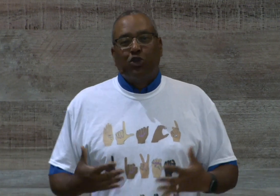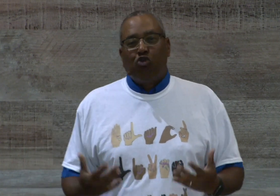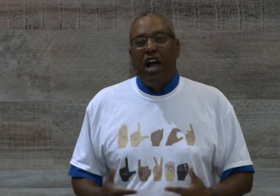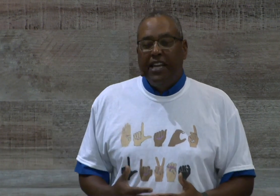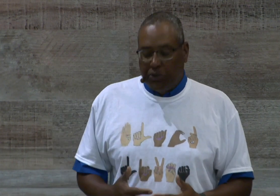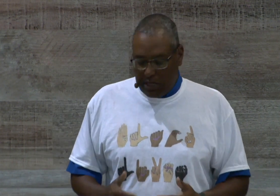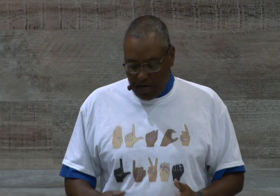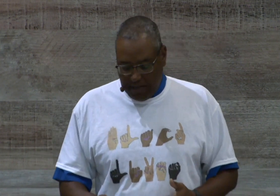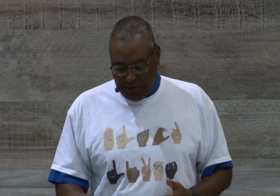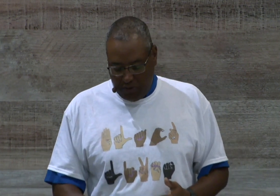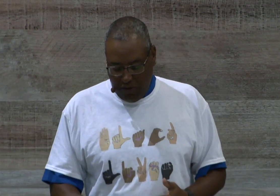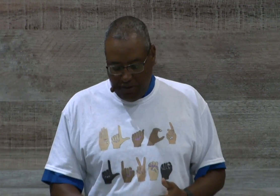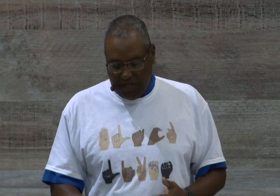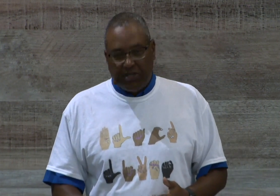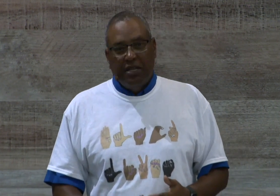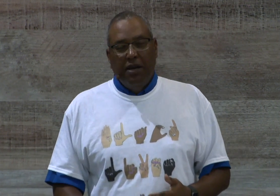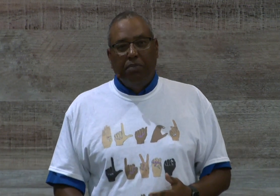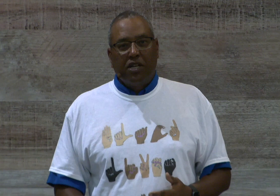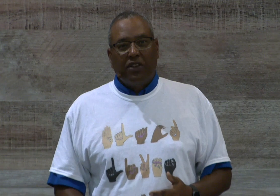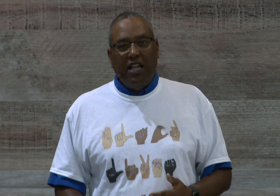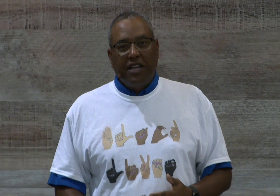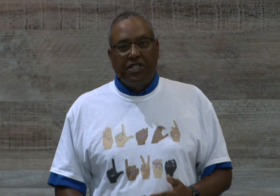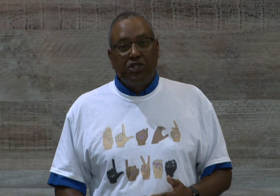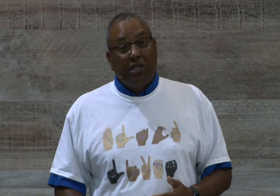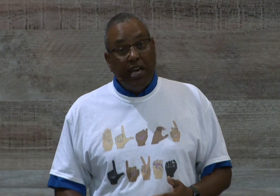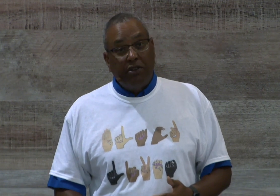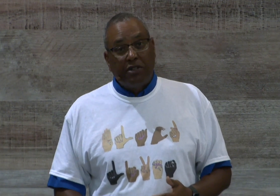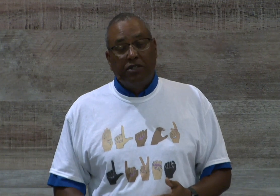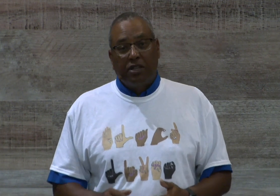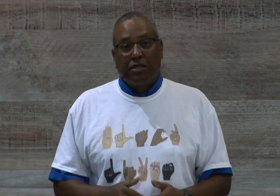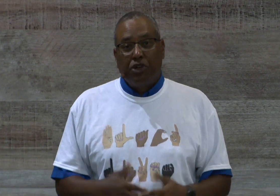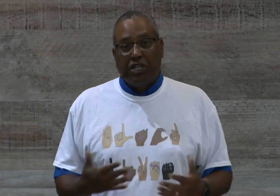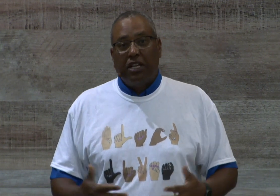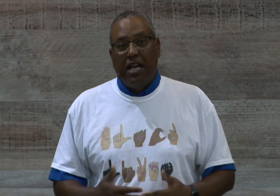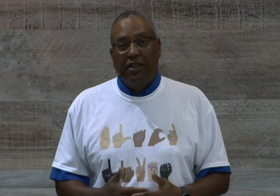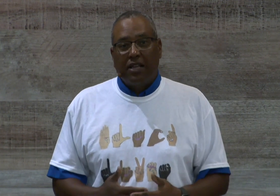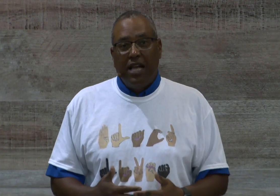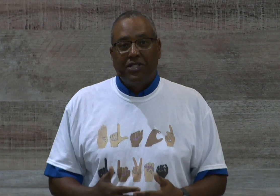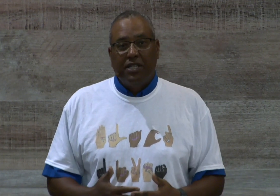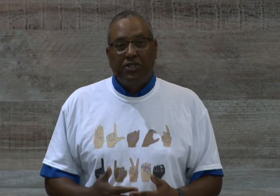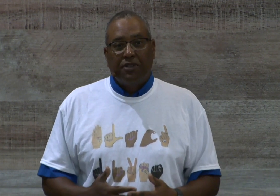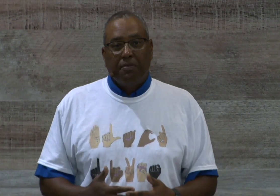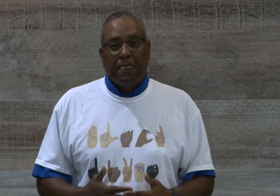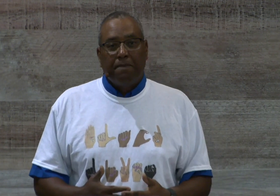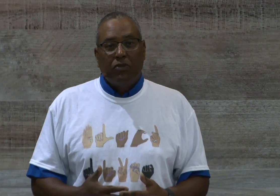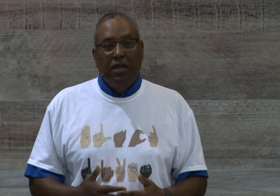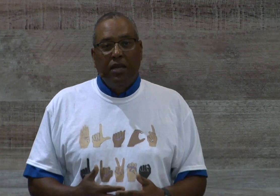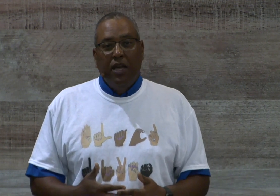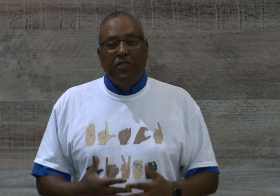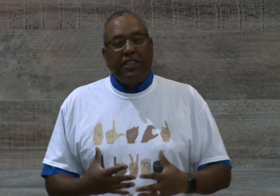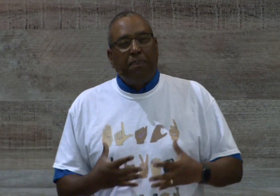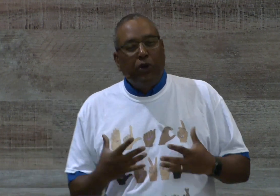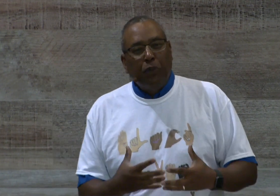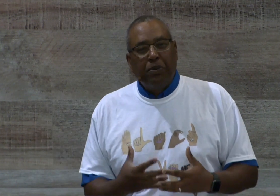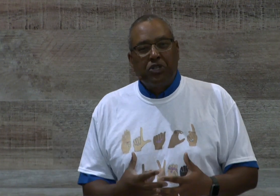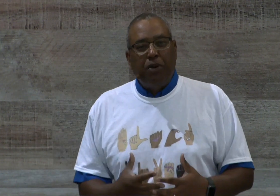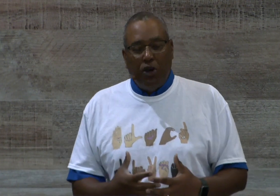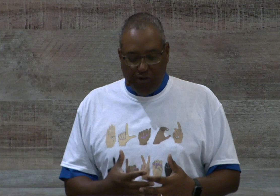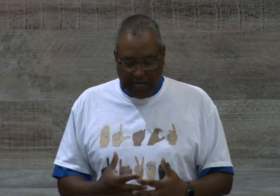writing, as we go through this book of Colossians, the letter to the church of the Colossians, that the purpose Paul raises